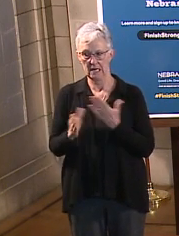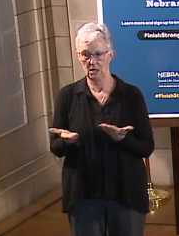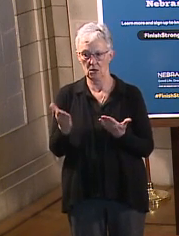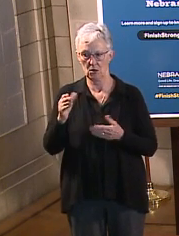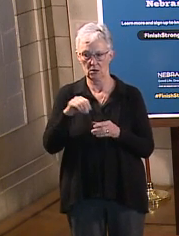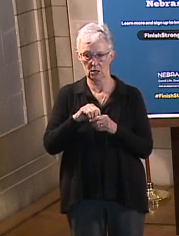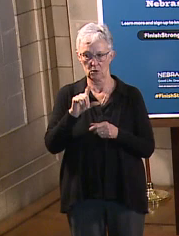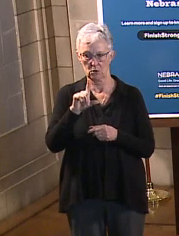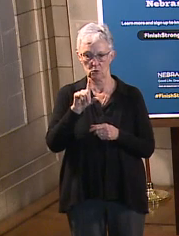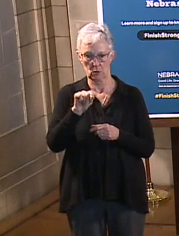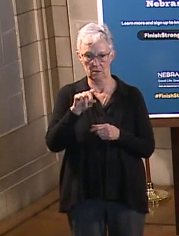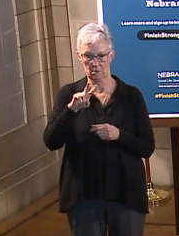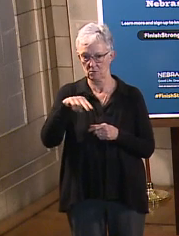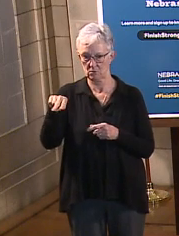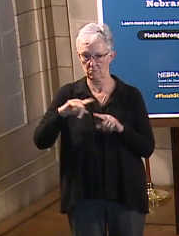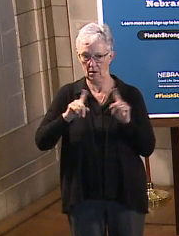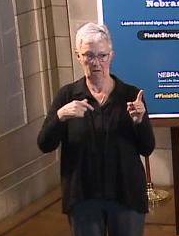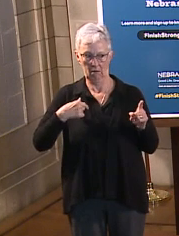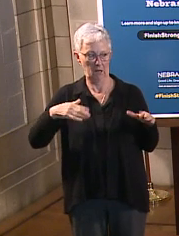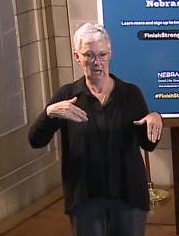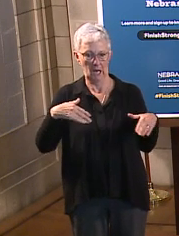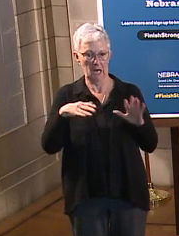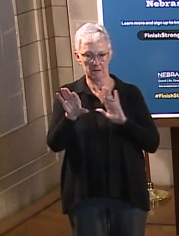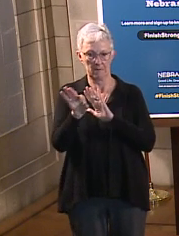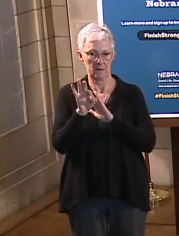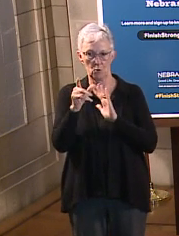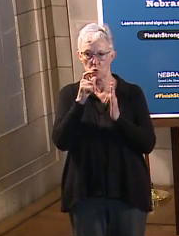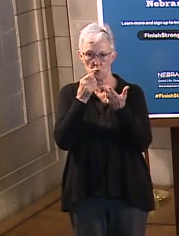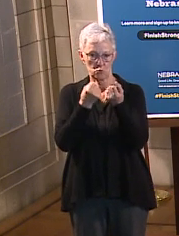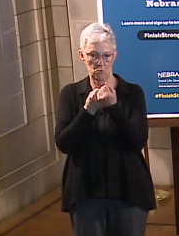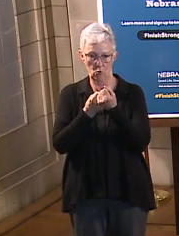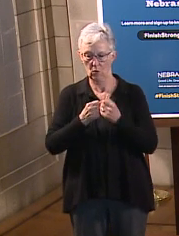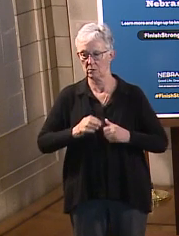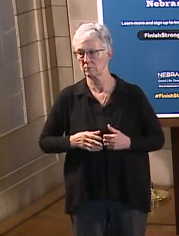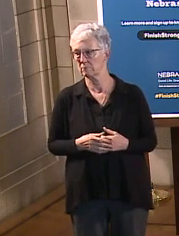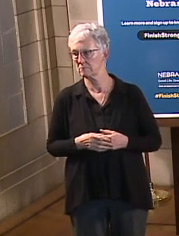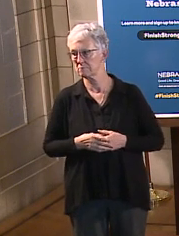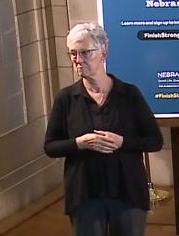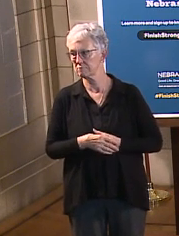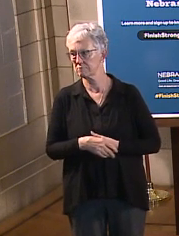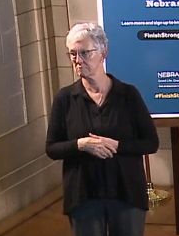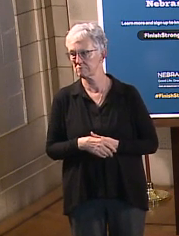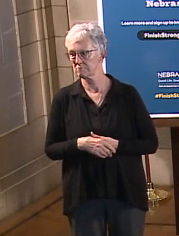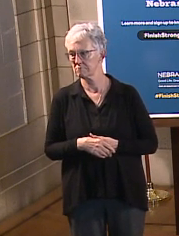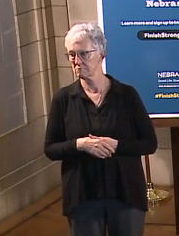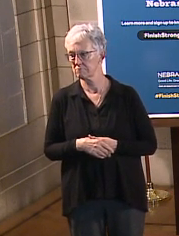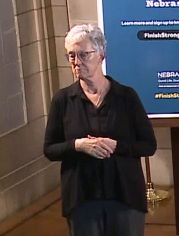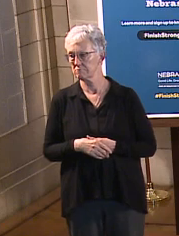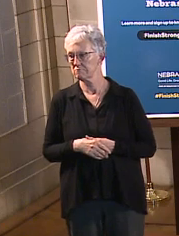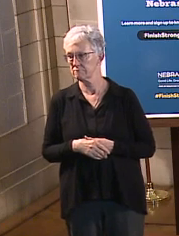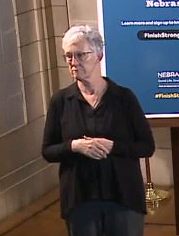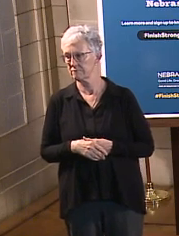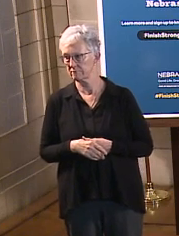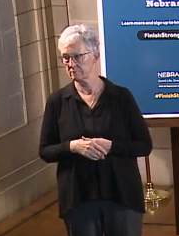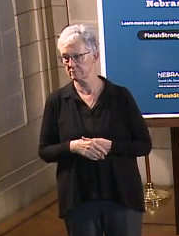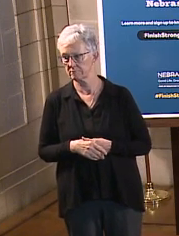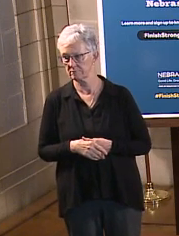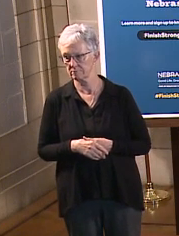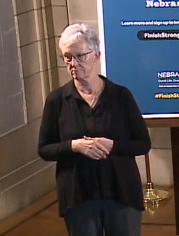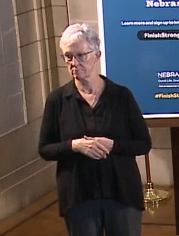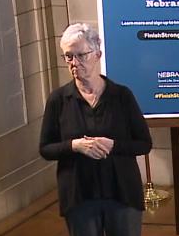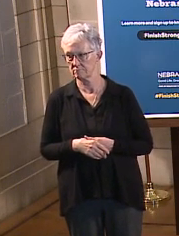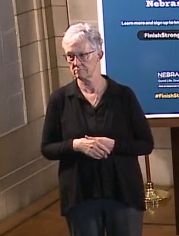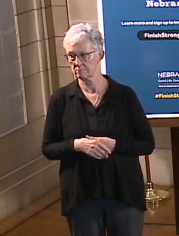at this point. John at WWT says, do you think that there's enough support to build a new prison in the state?